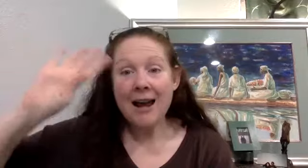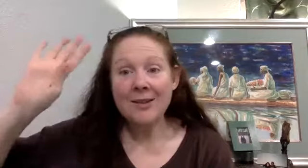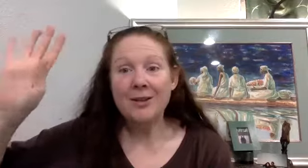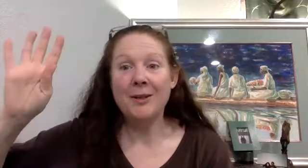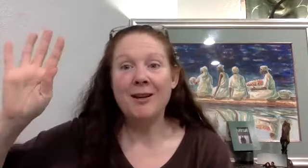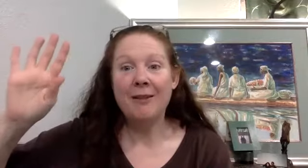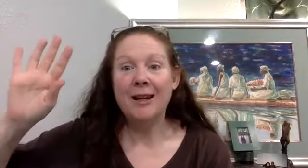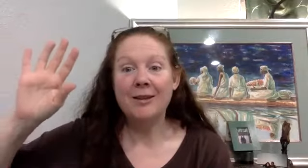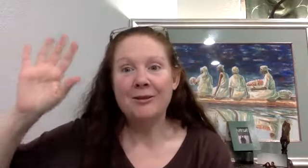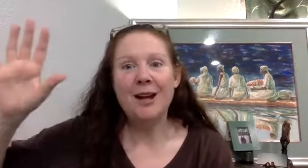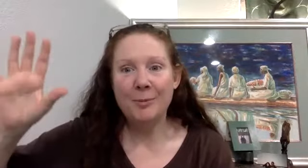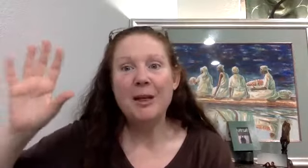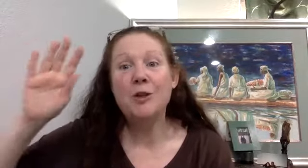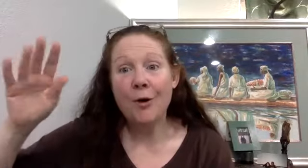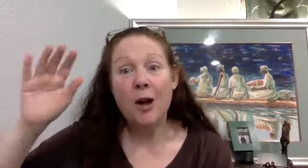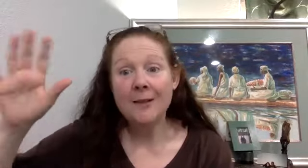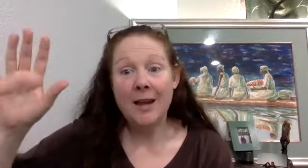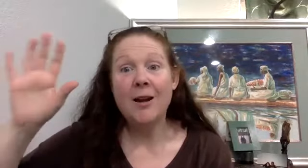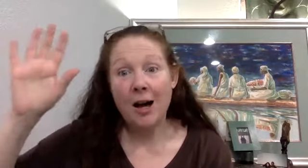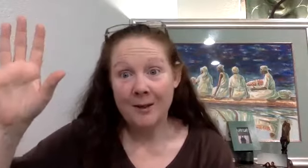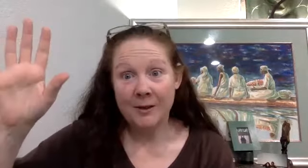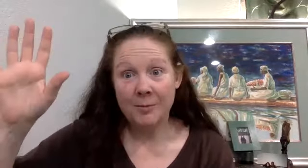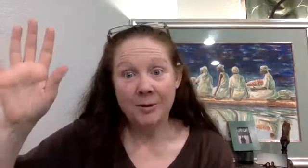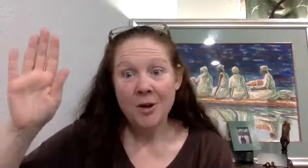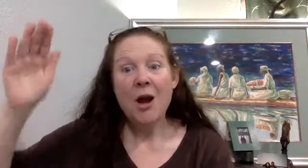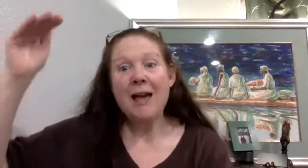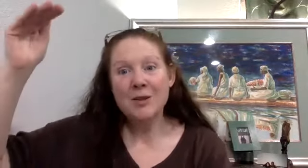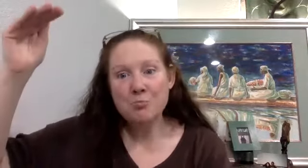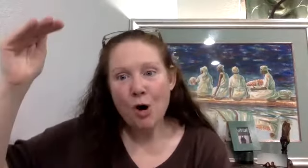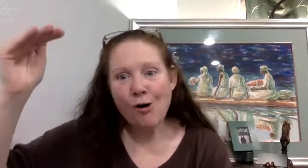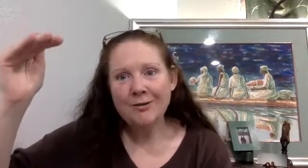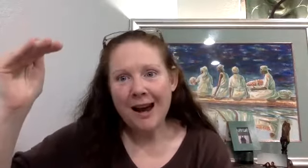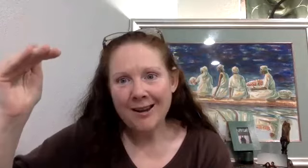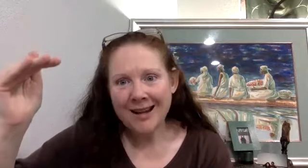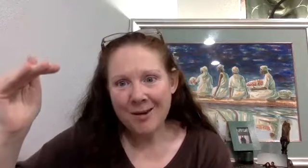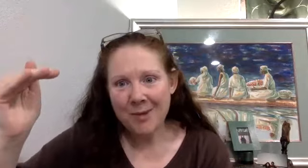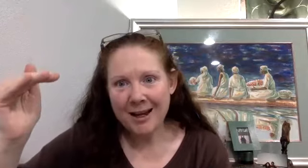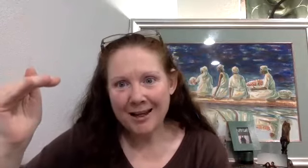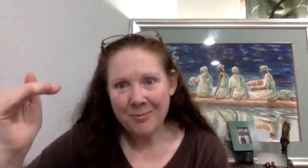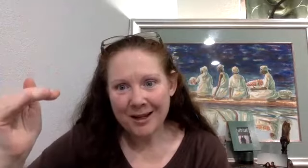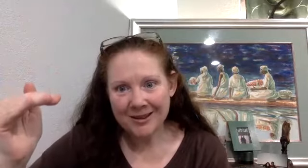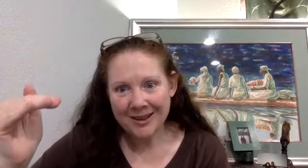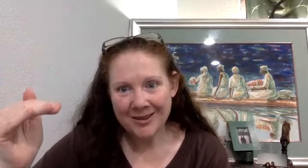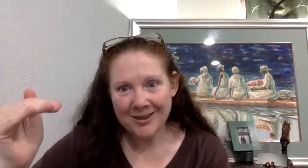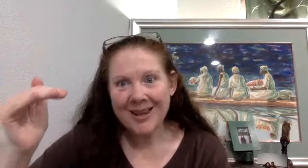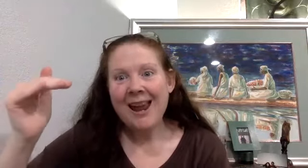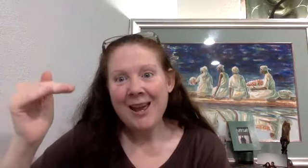consider myself having developed adult onset autism. As the mold dialed down my signals and